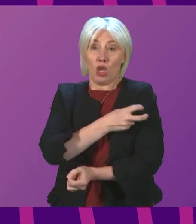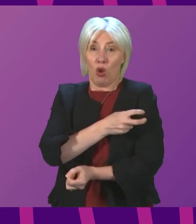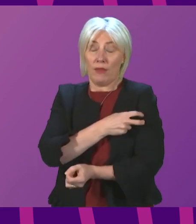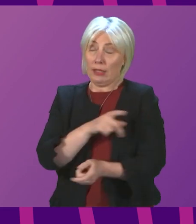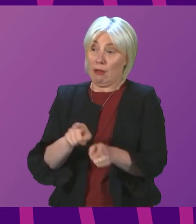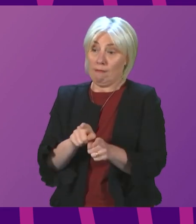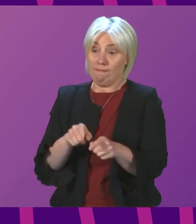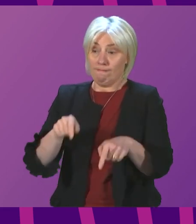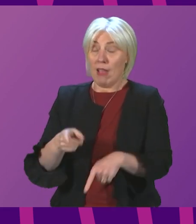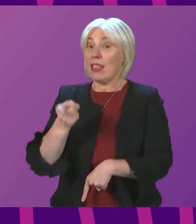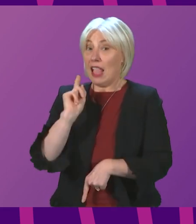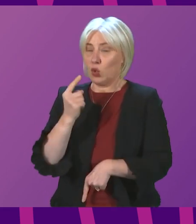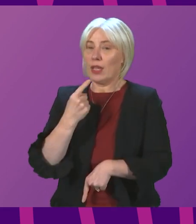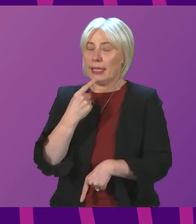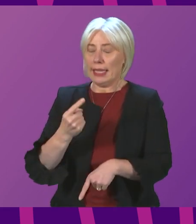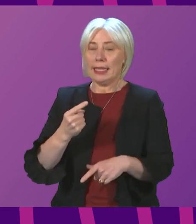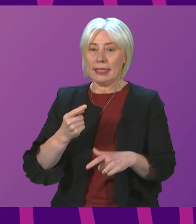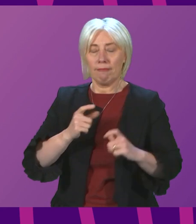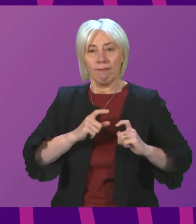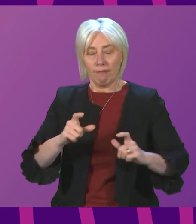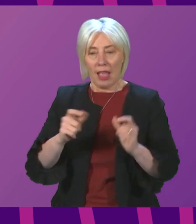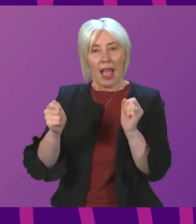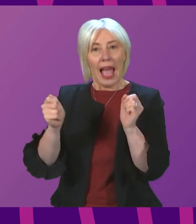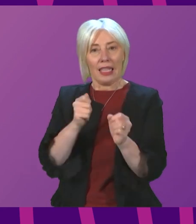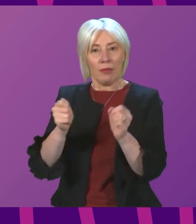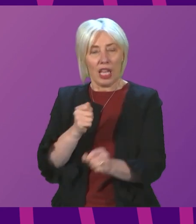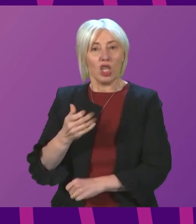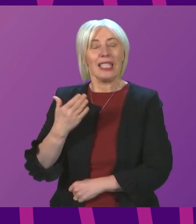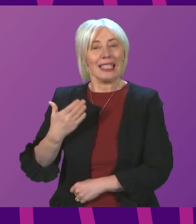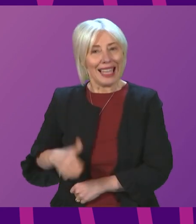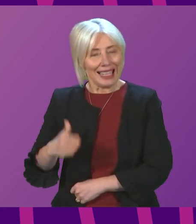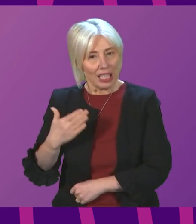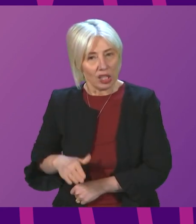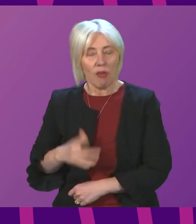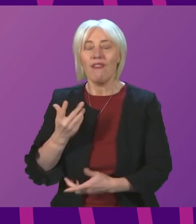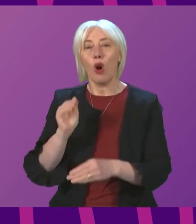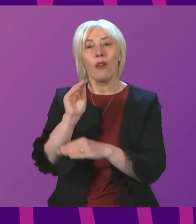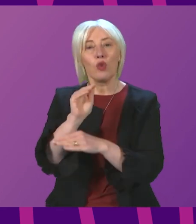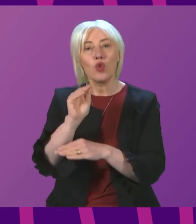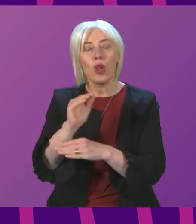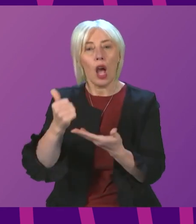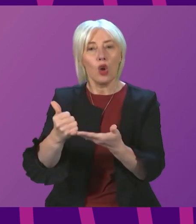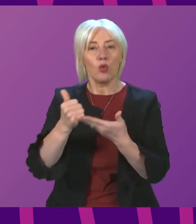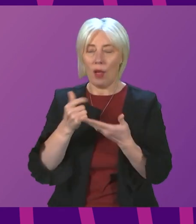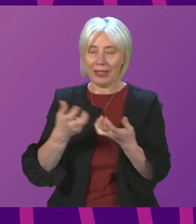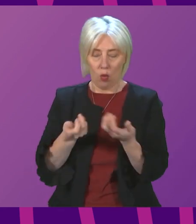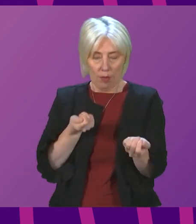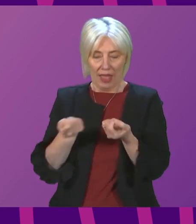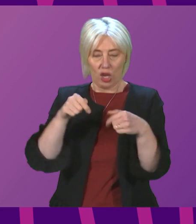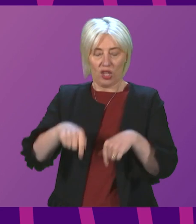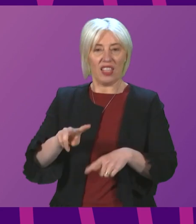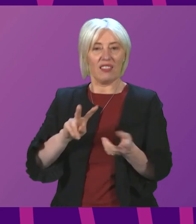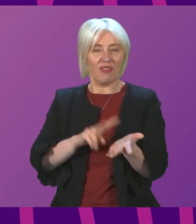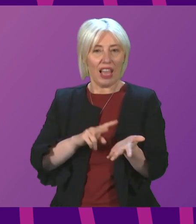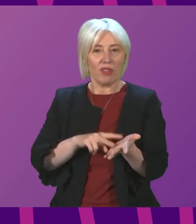also, as I set out last week, continuing to consider the adaptations that might be necessary in future to help us manage the virus more